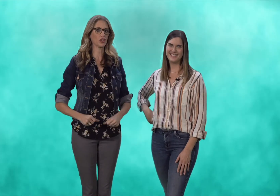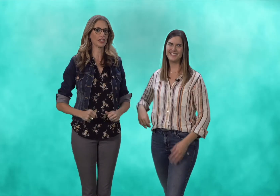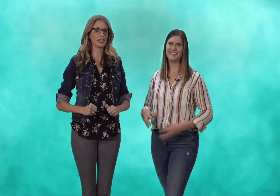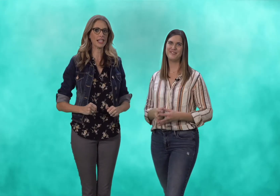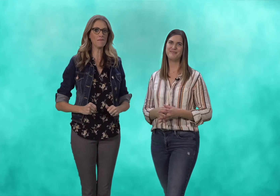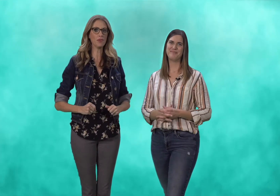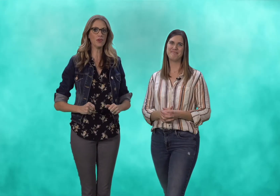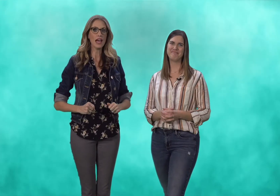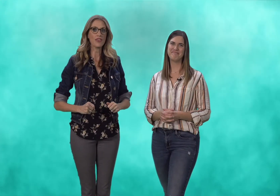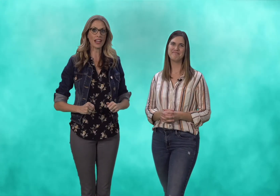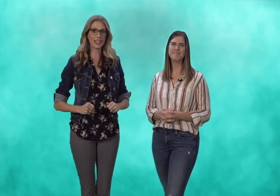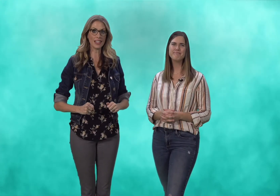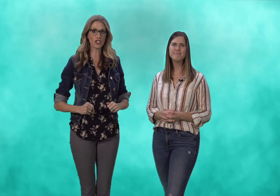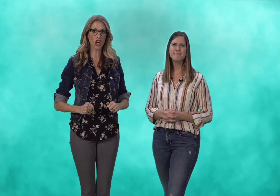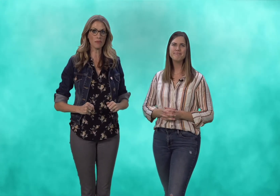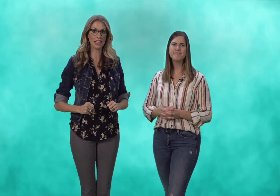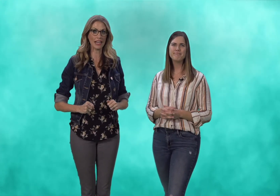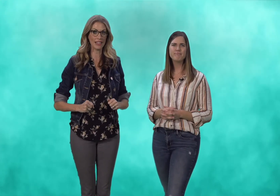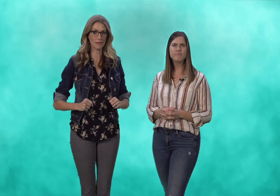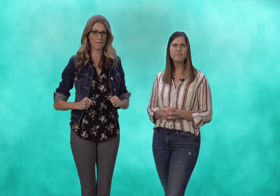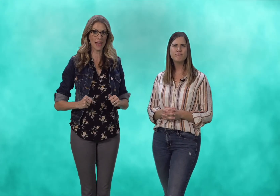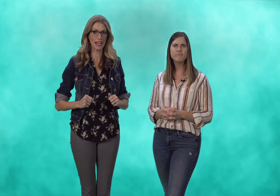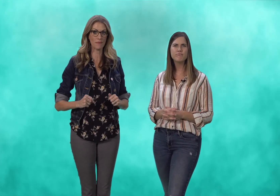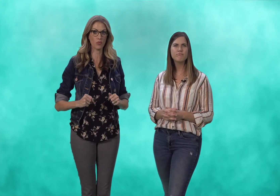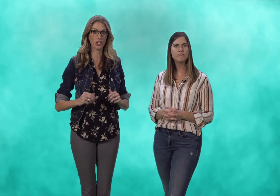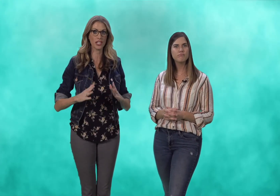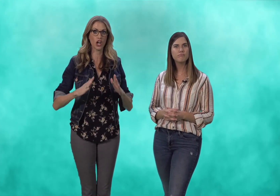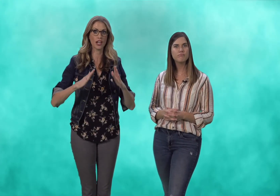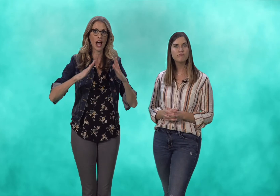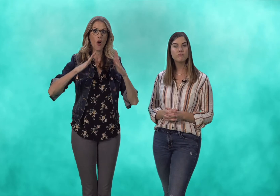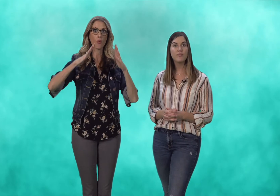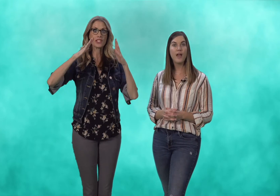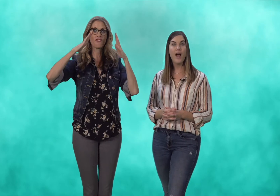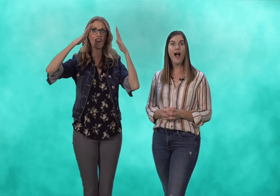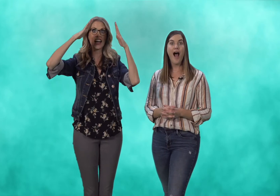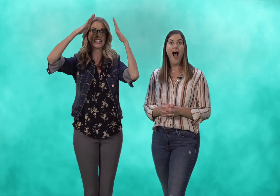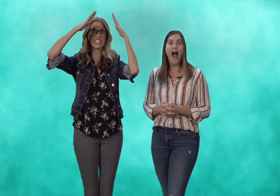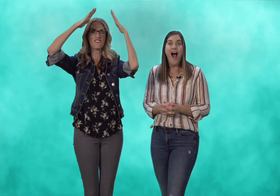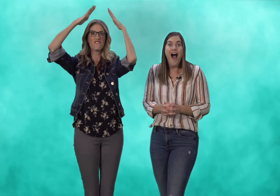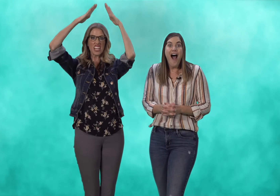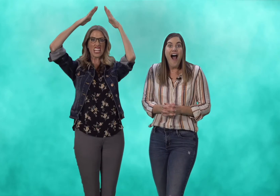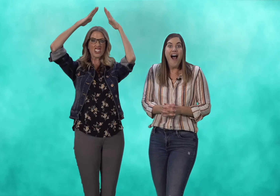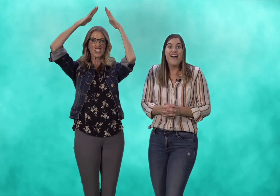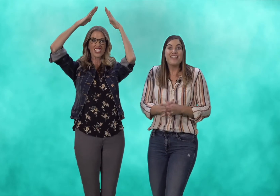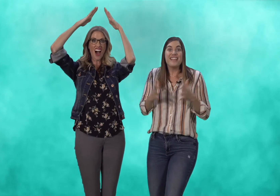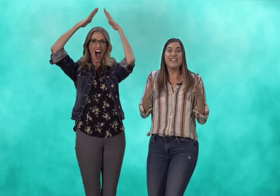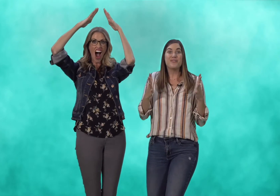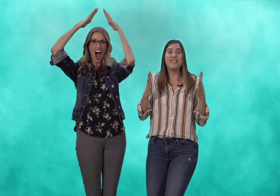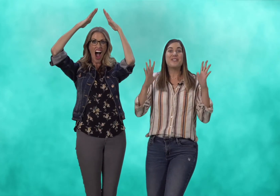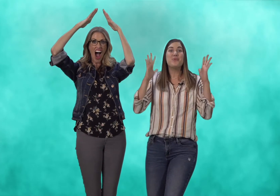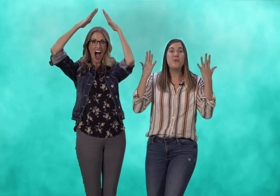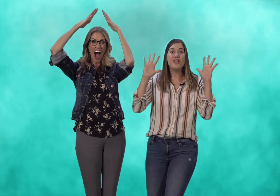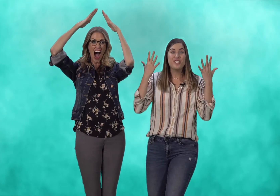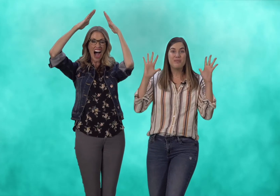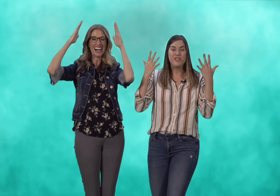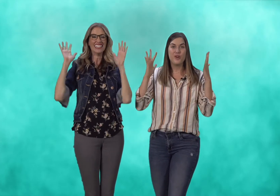the temple that king solomon and his men had been working on was finally finished israelites worship the lord